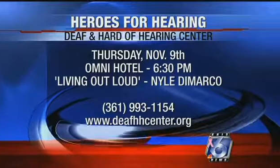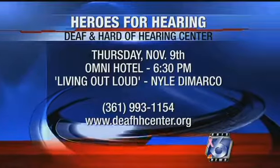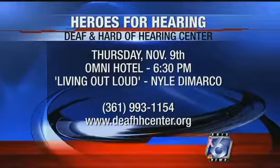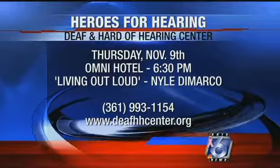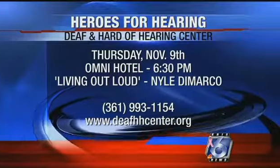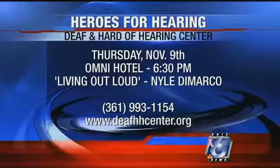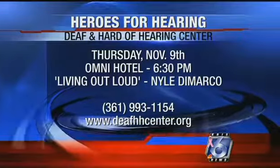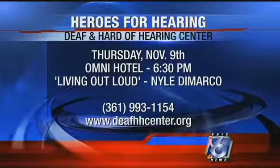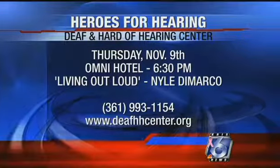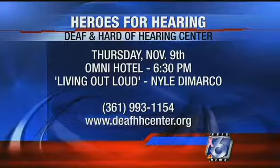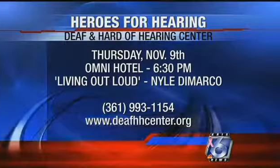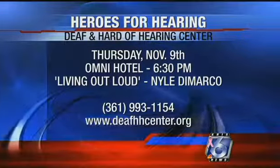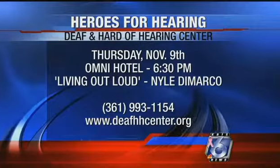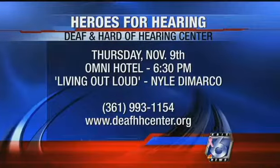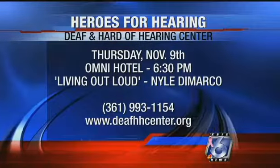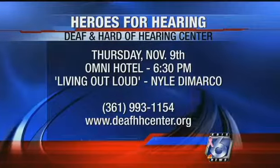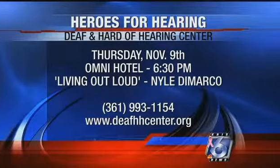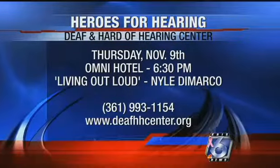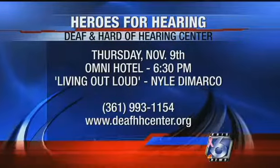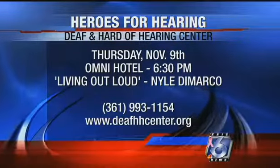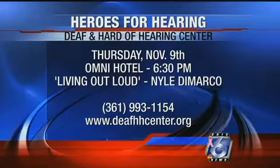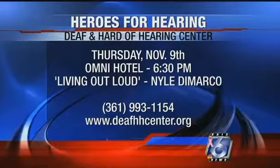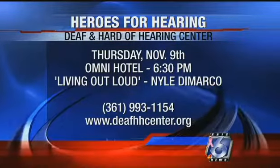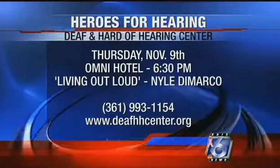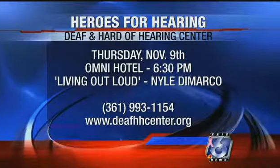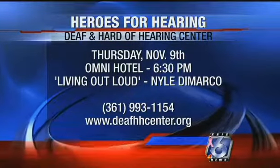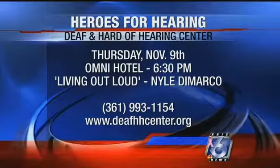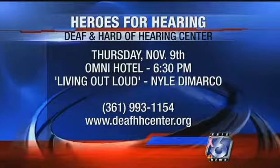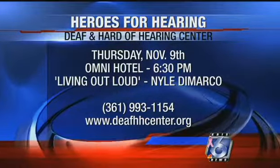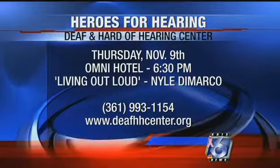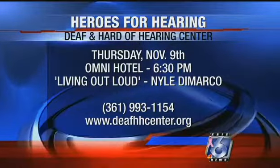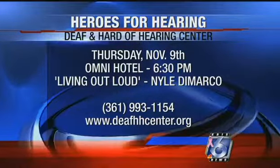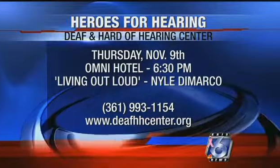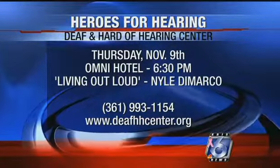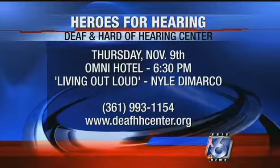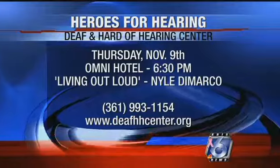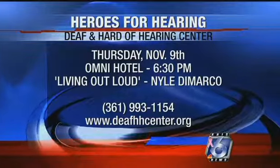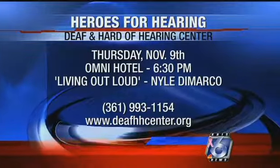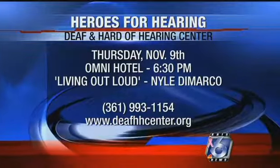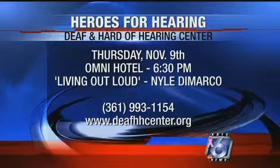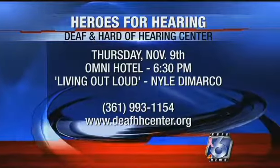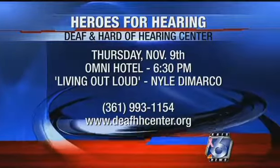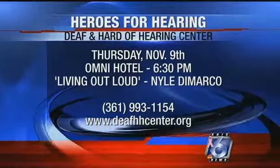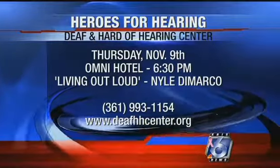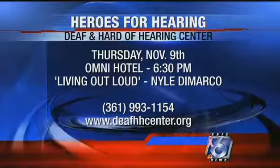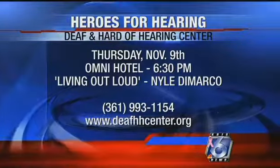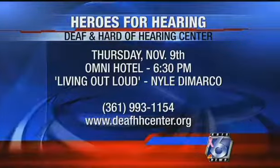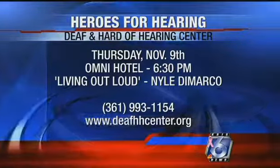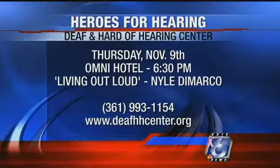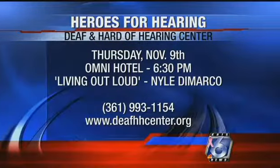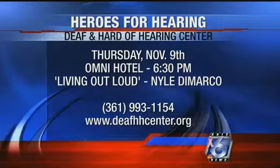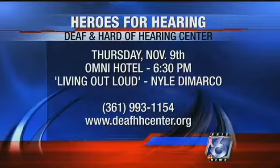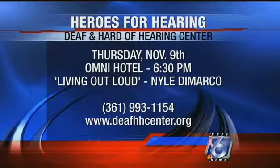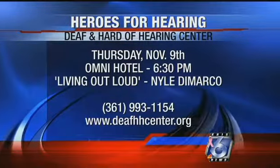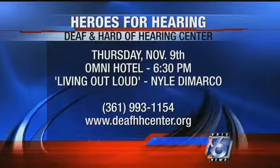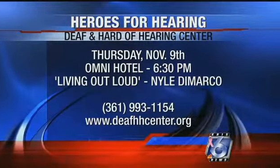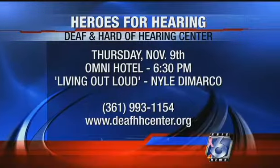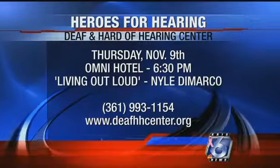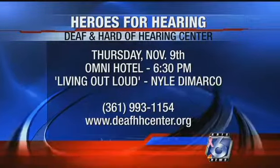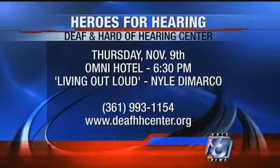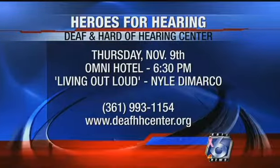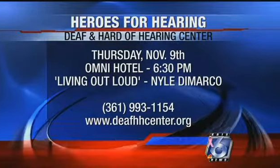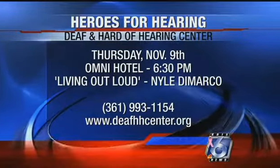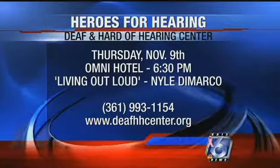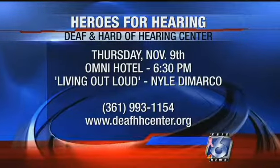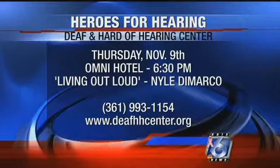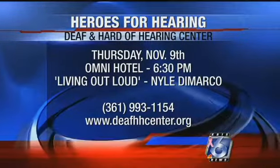center? Actually, I did drive. I did. All right. As long as you're keeping it between the lines right there. All right, folks. There's the information